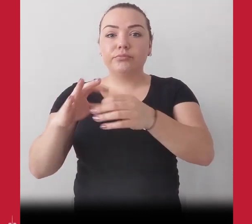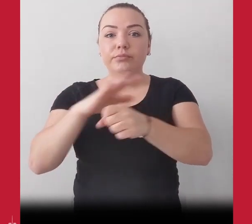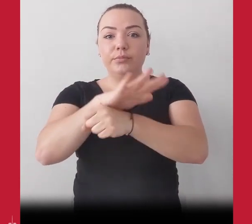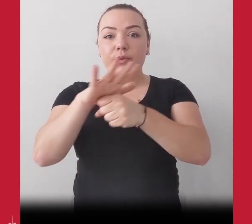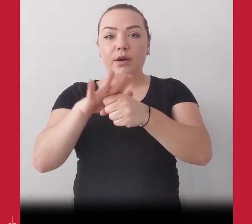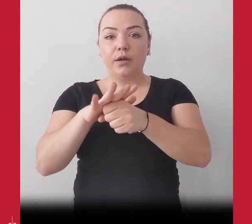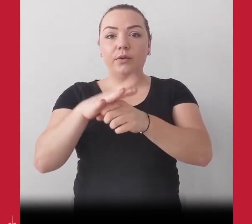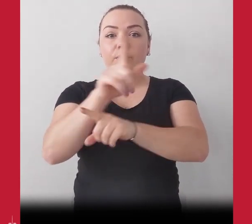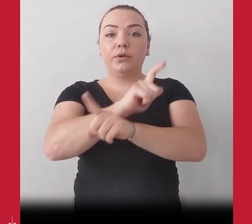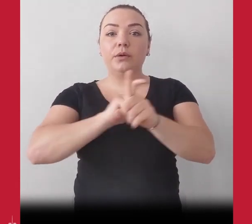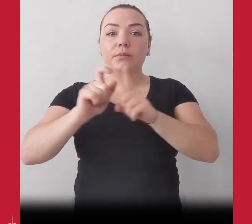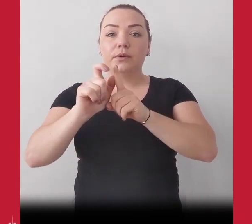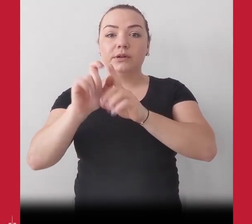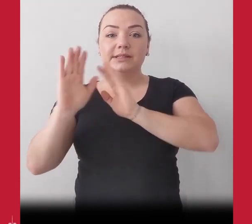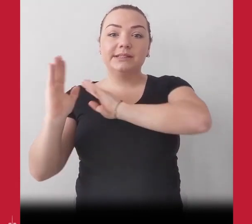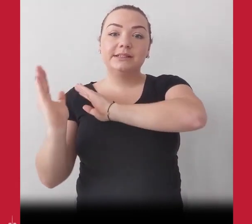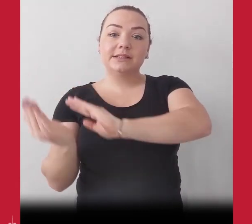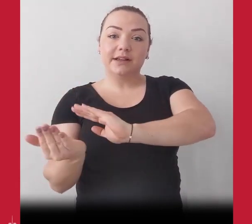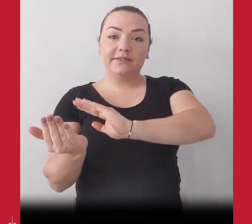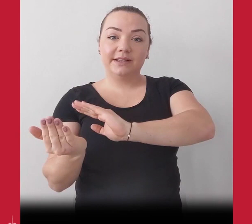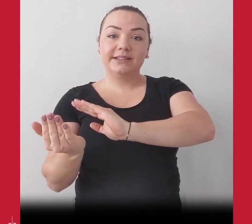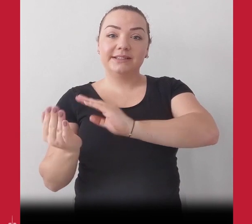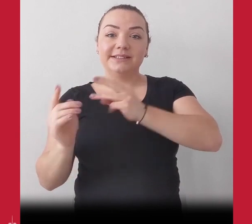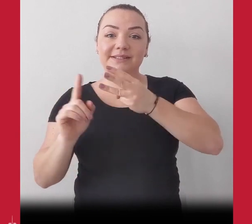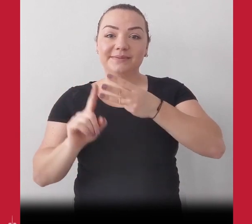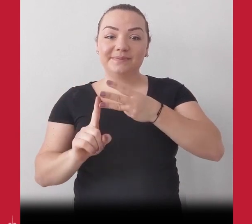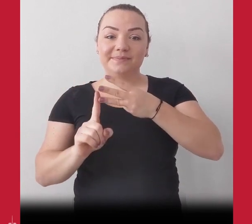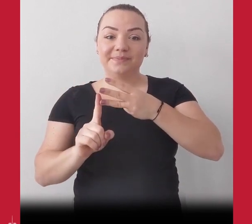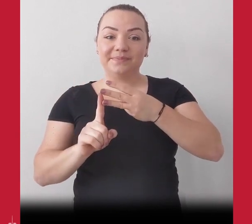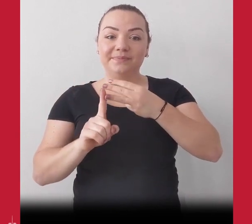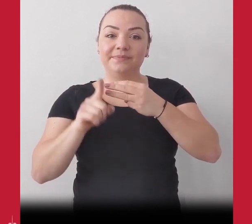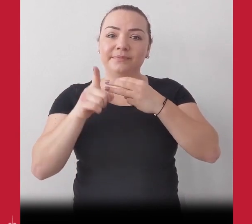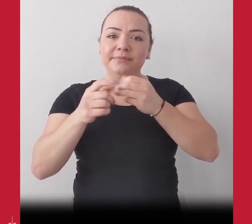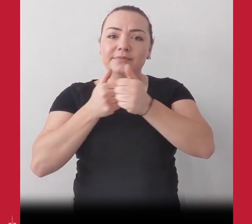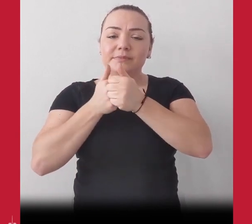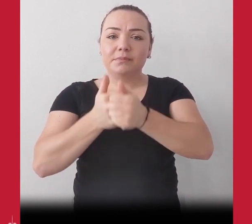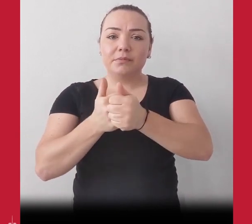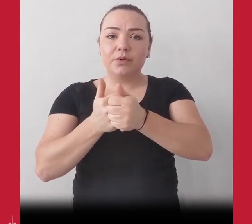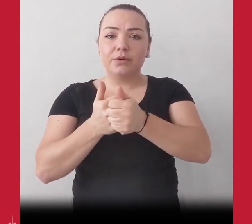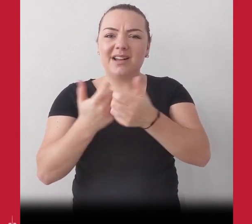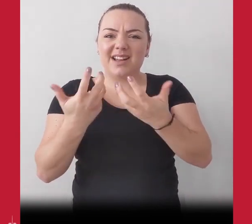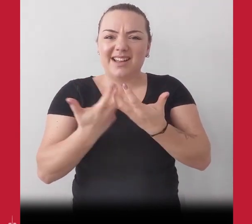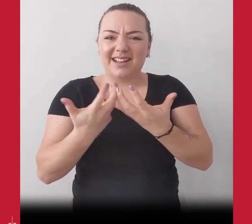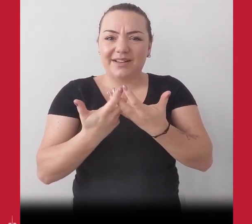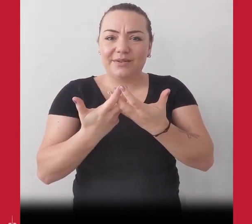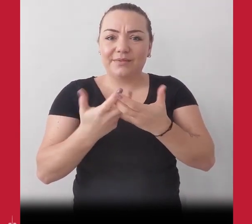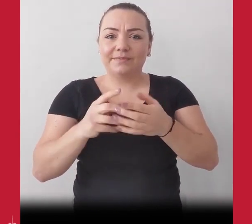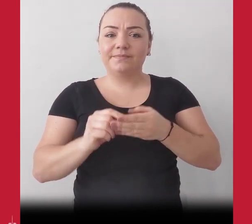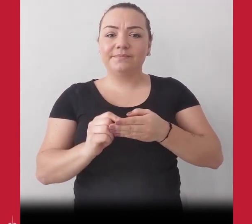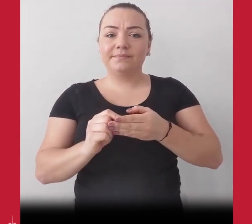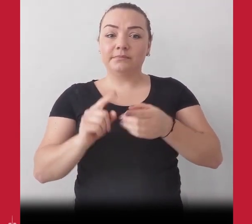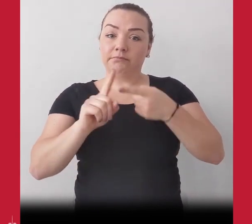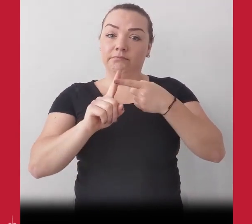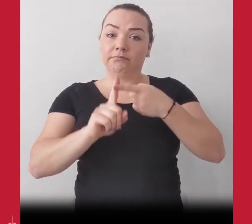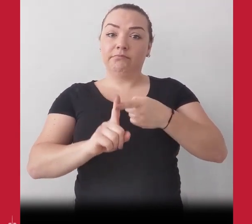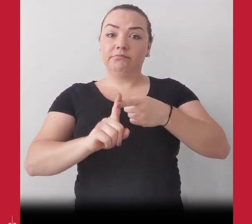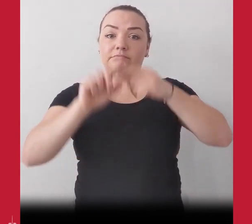you to local community services. You can request support by filling out an